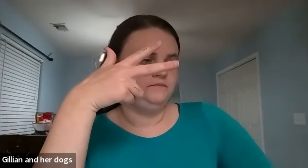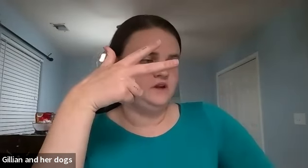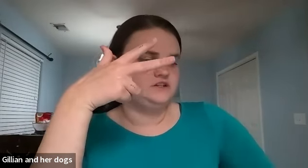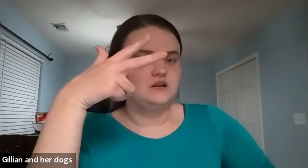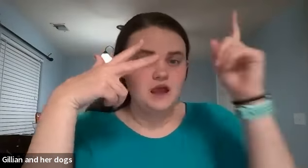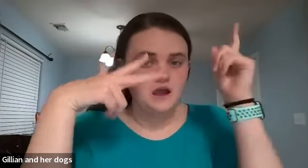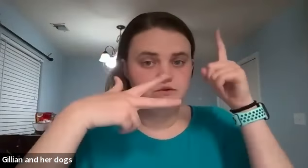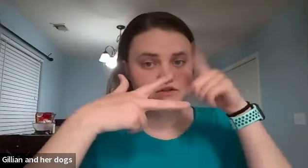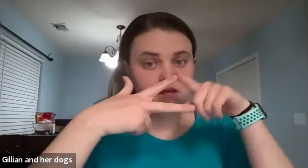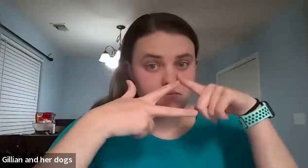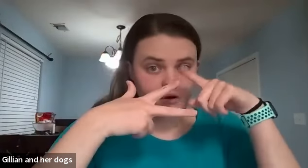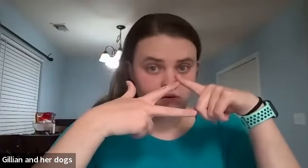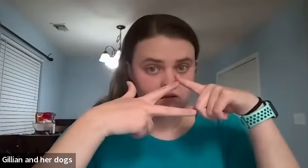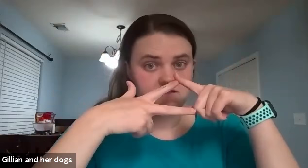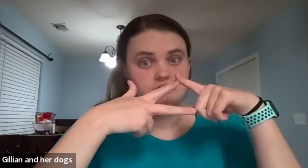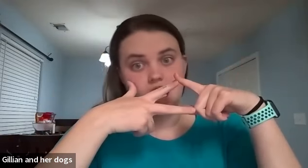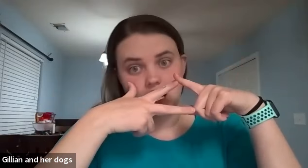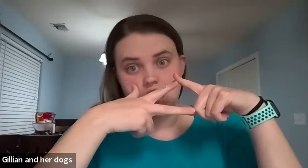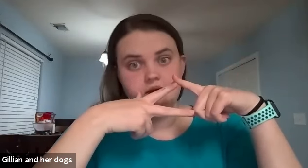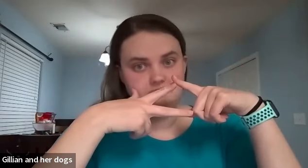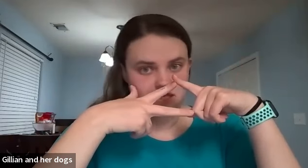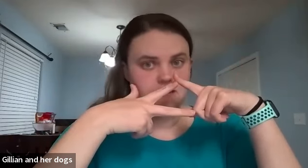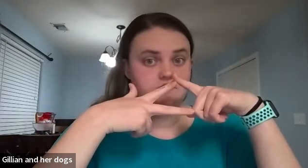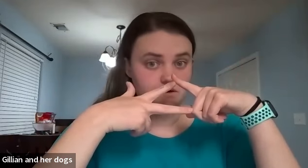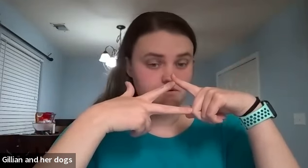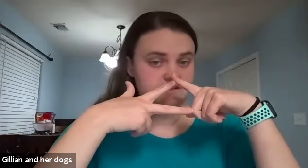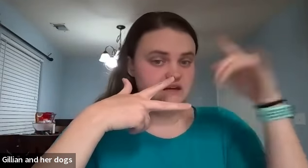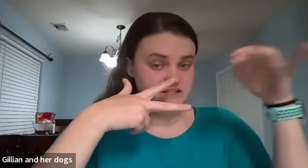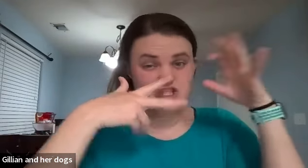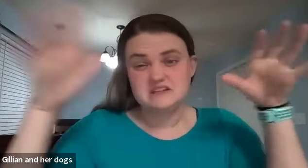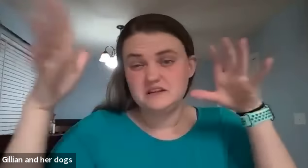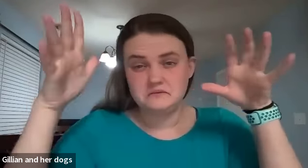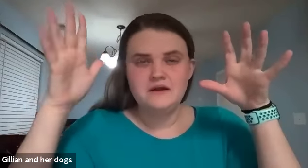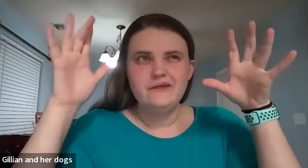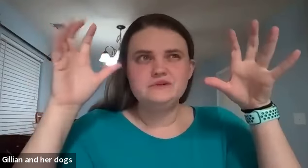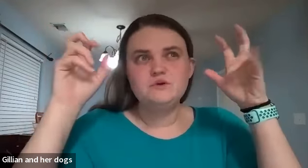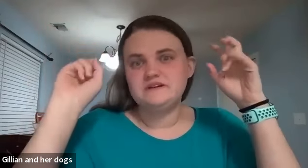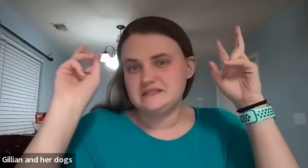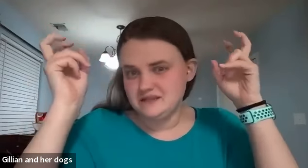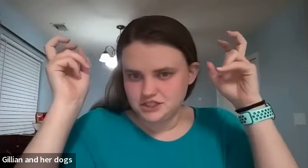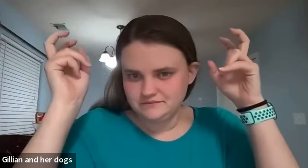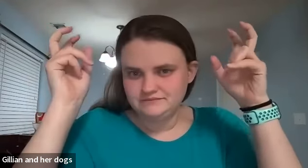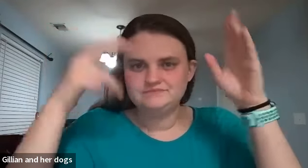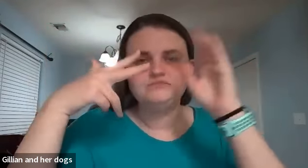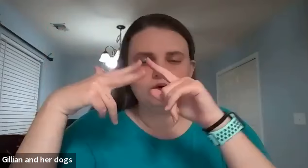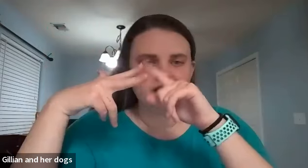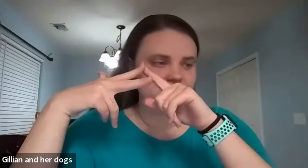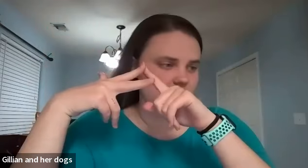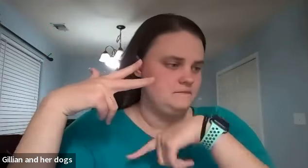talking about how you would do like pronouns like i me and those kind of just a little that one's more of a discussion but we'll get to that